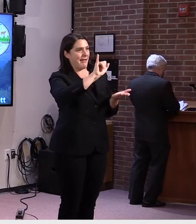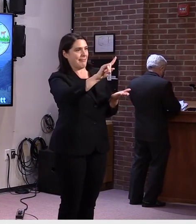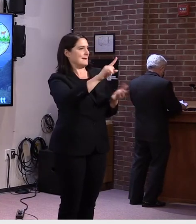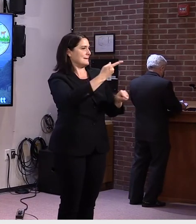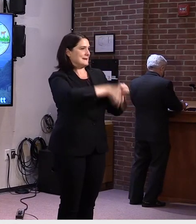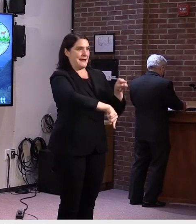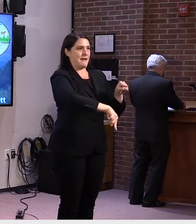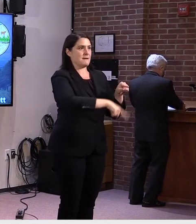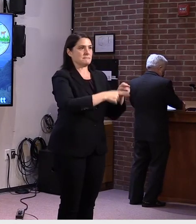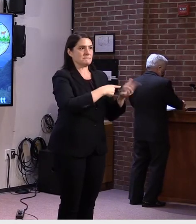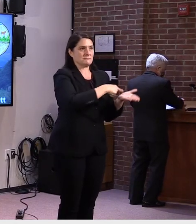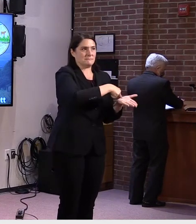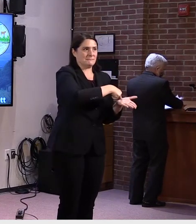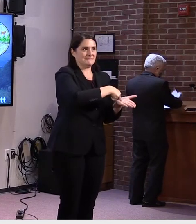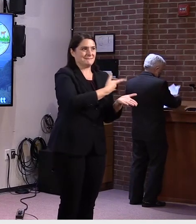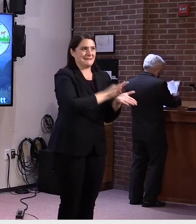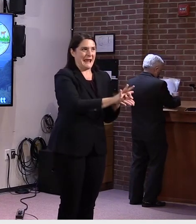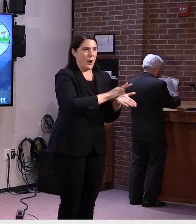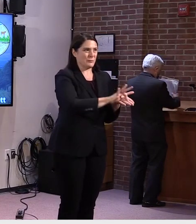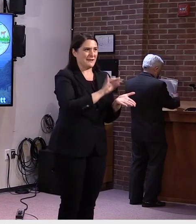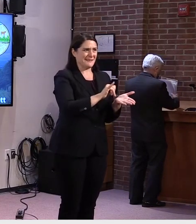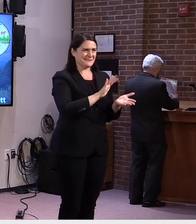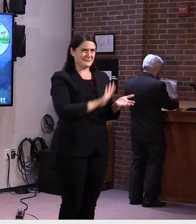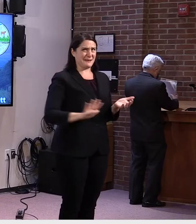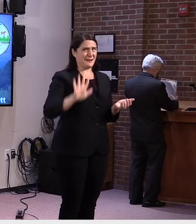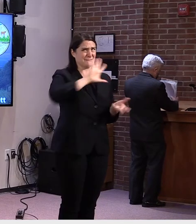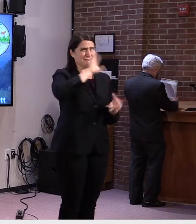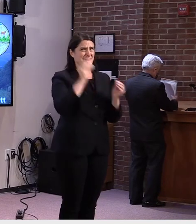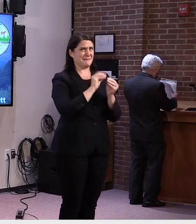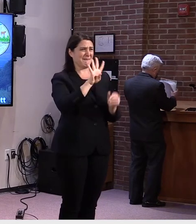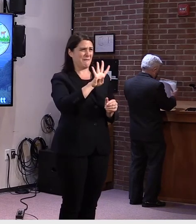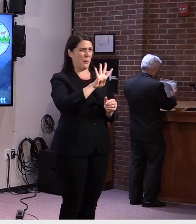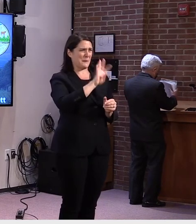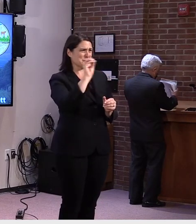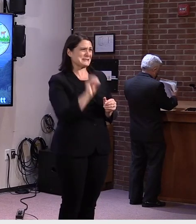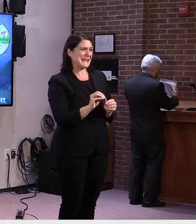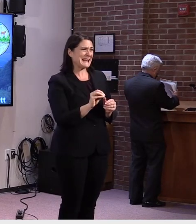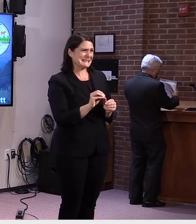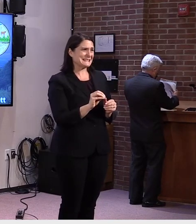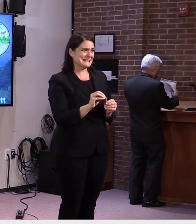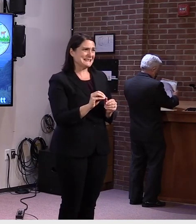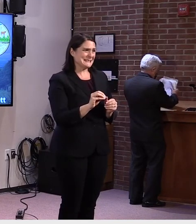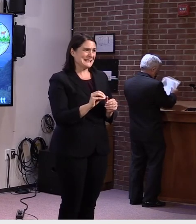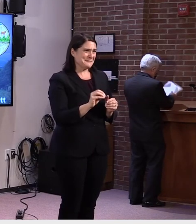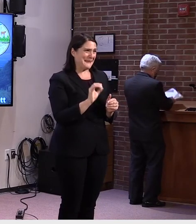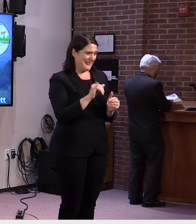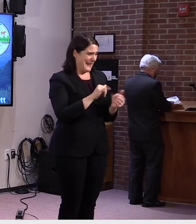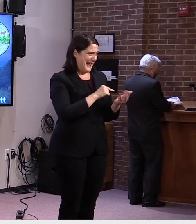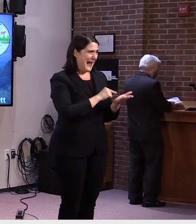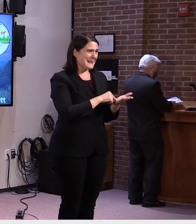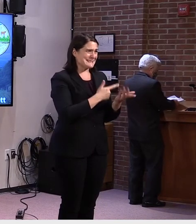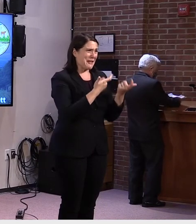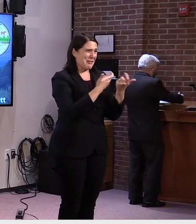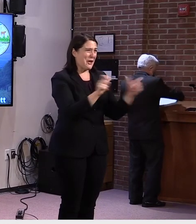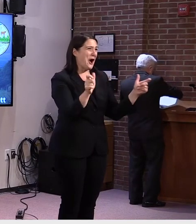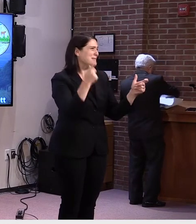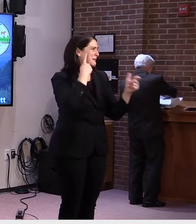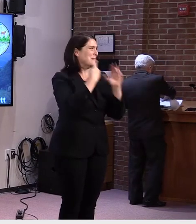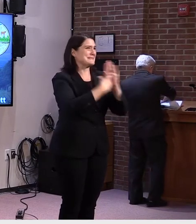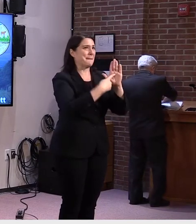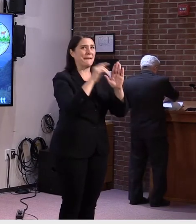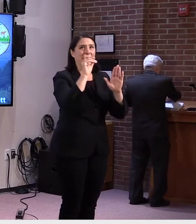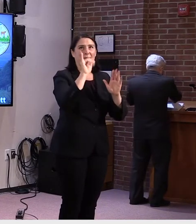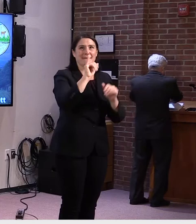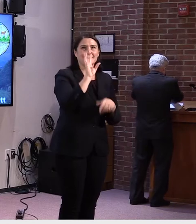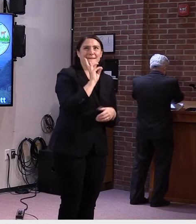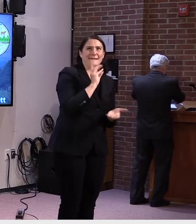% of the electorate. Uh, that's almost the size of every woman child in St. Johnsbury for the